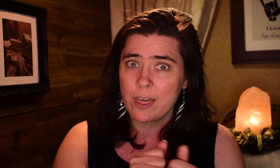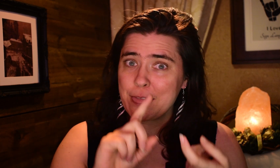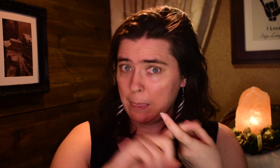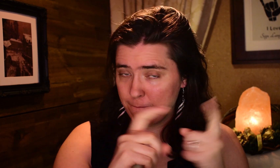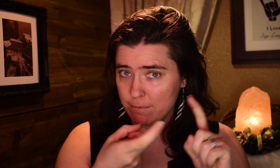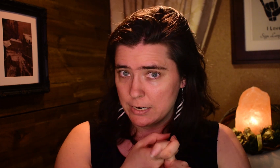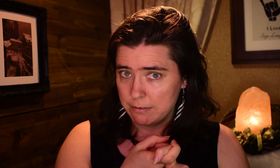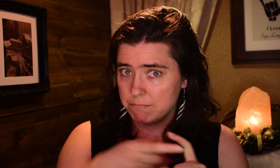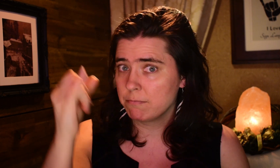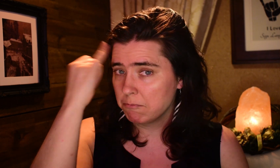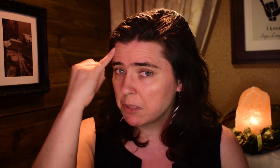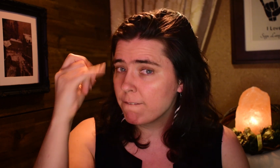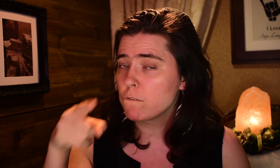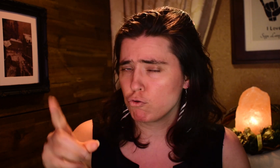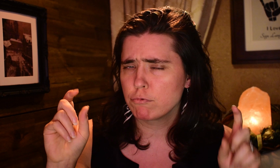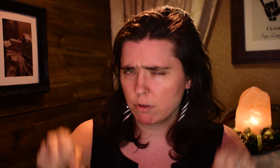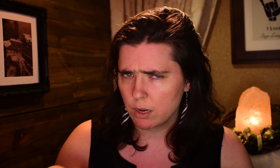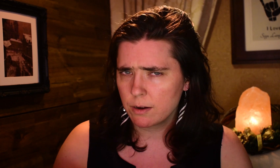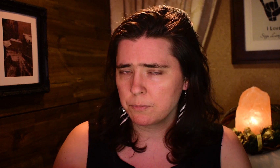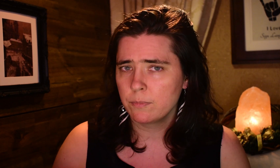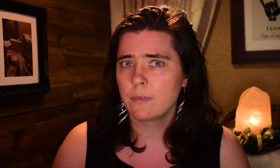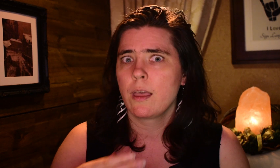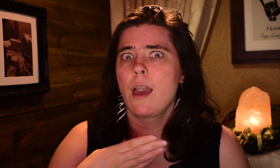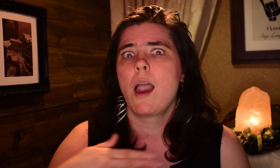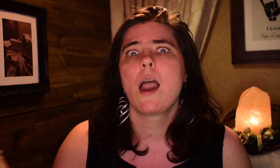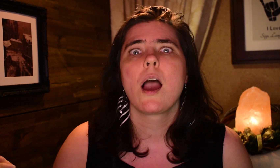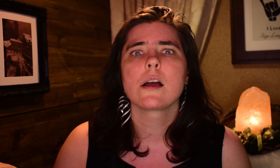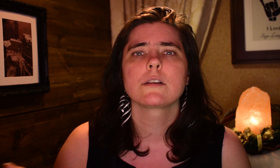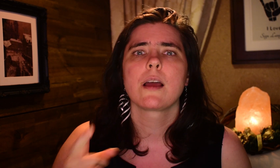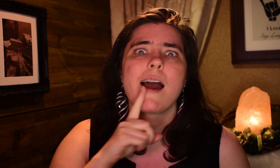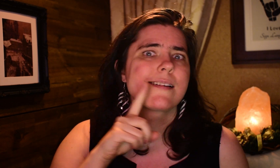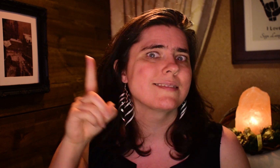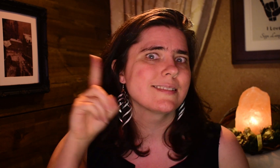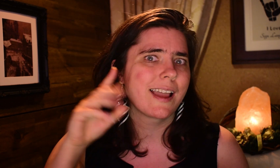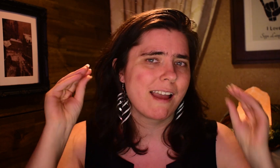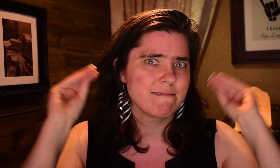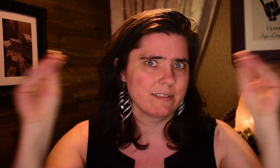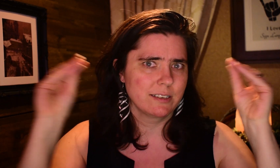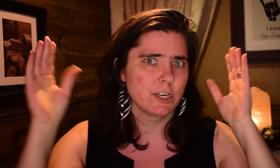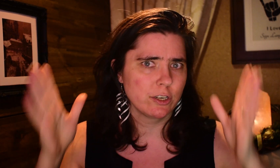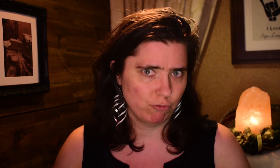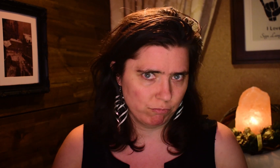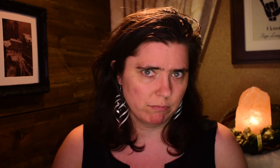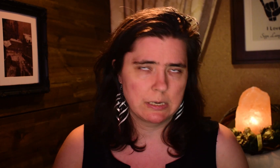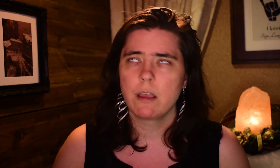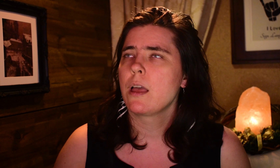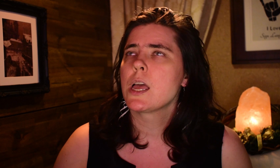with friends. And if you can, and with a deaf teacher,